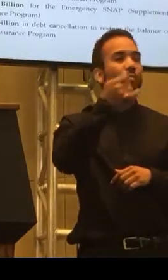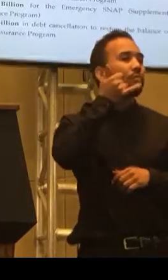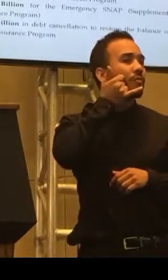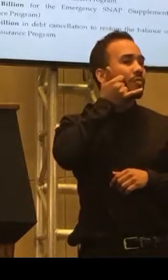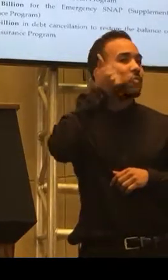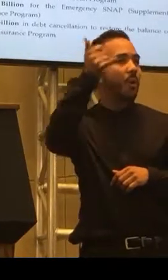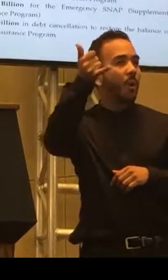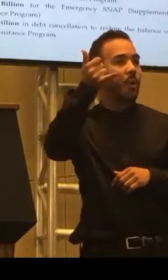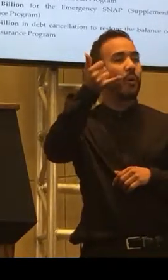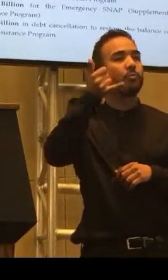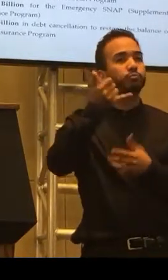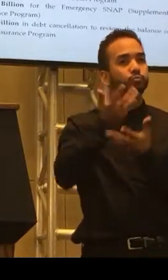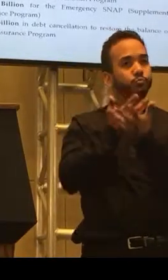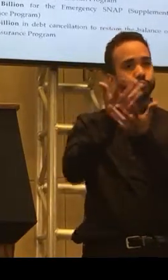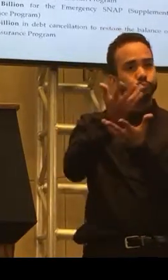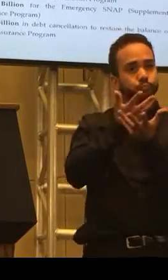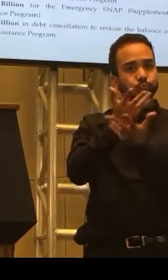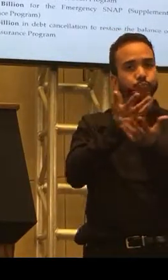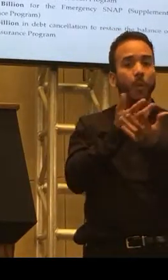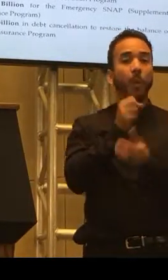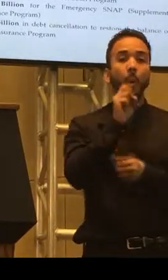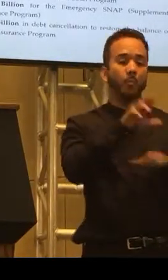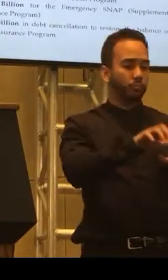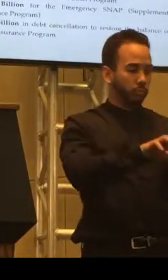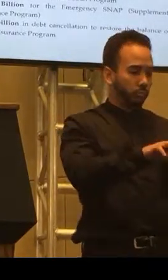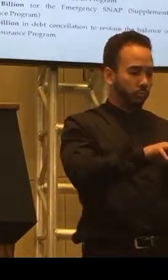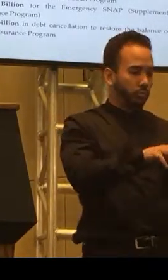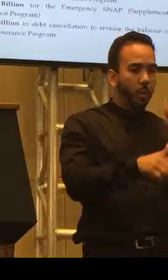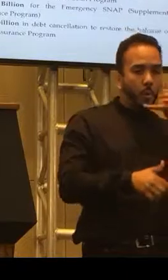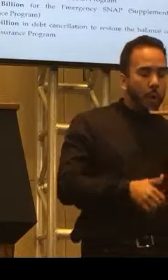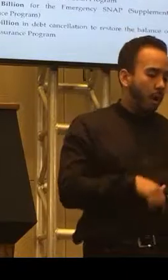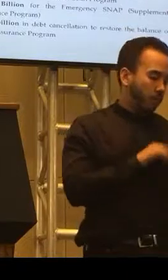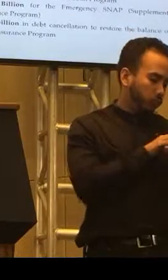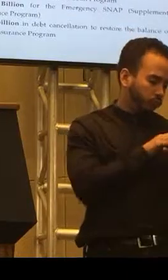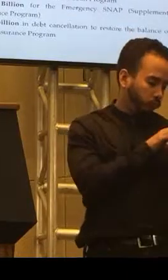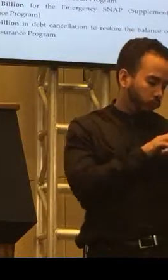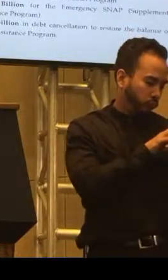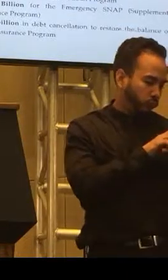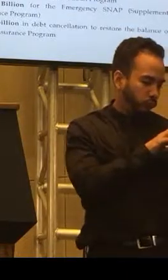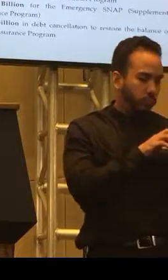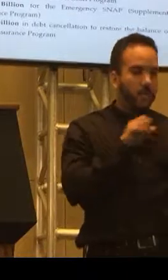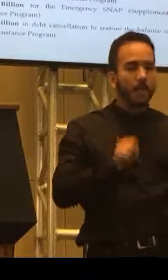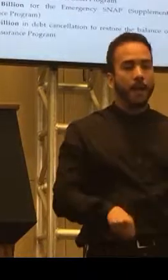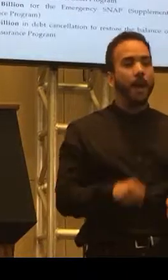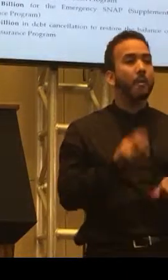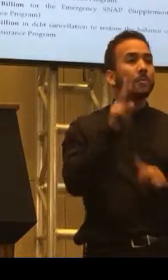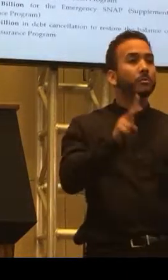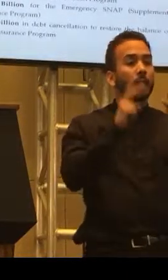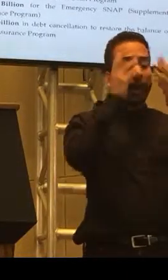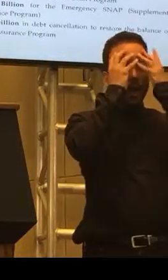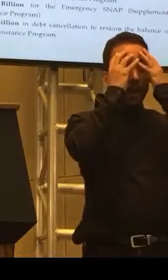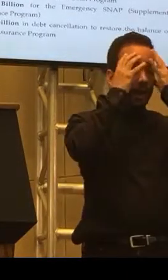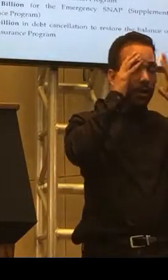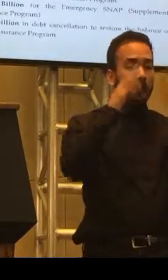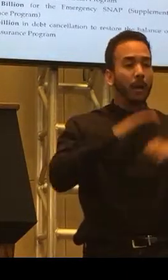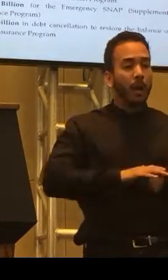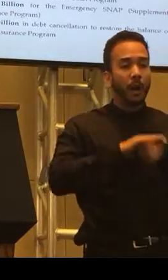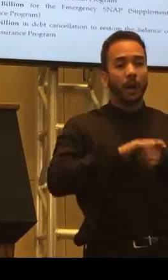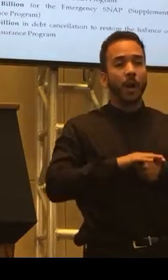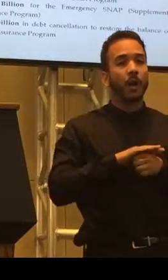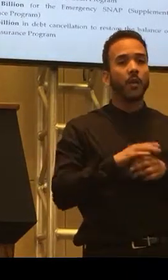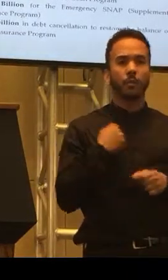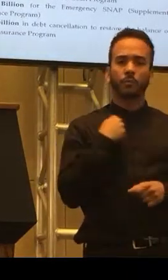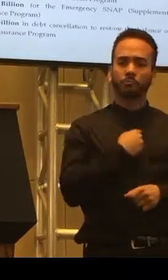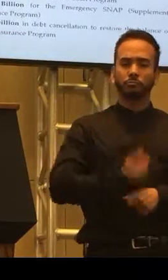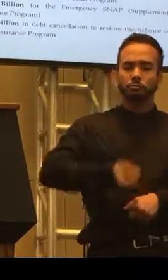phone, you know, if you're on the website, you know. We recognize that people are in stress, you know, and so we're